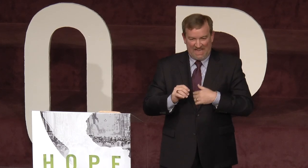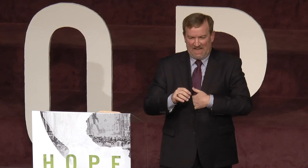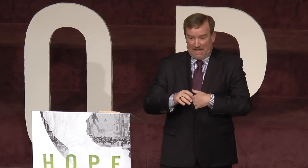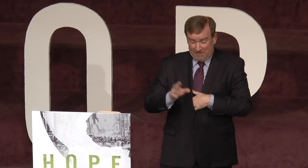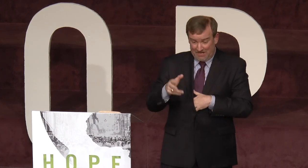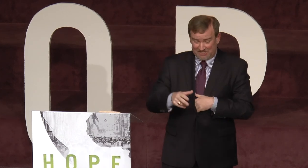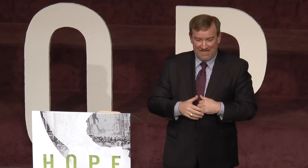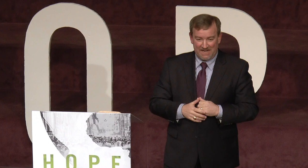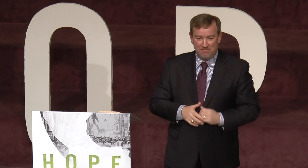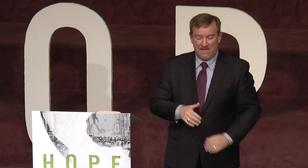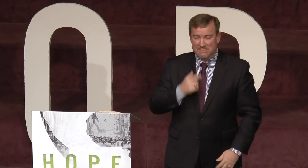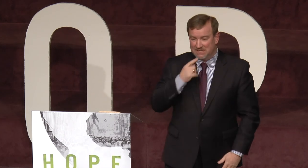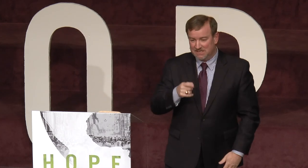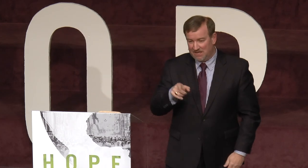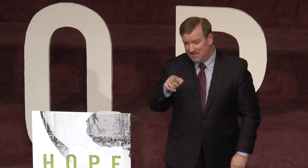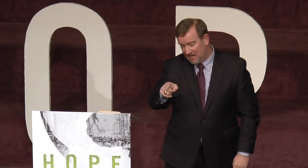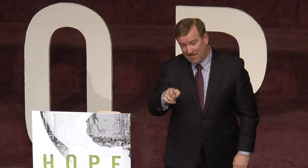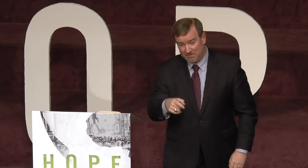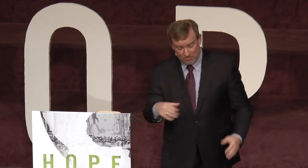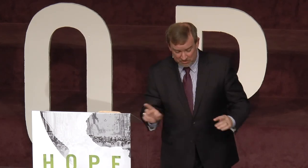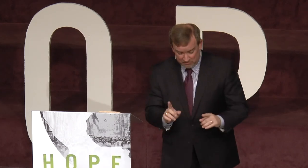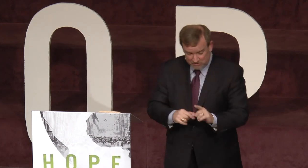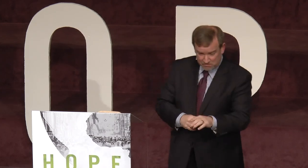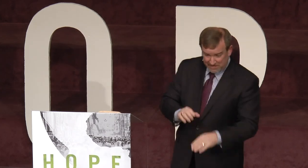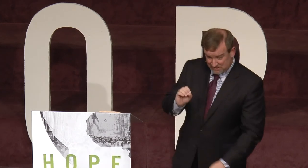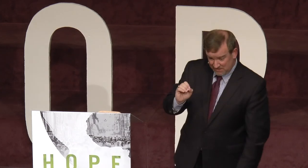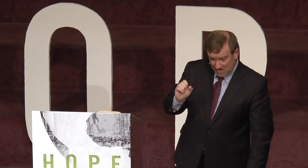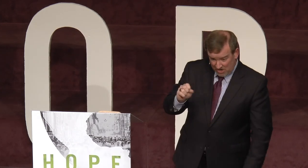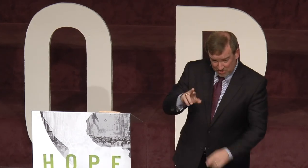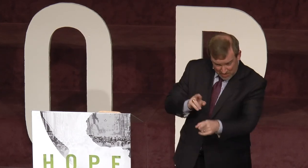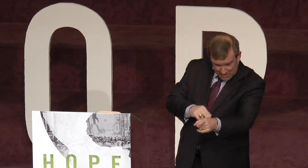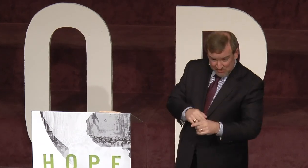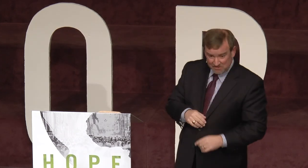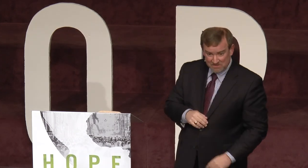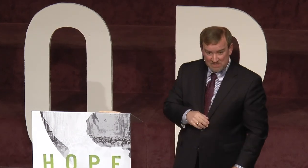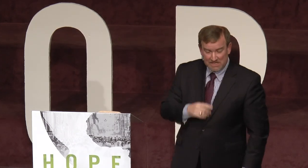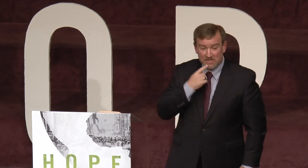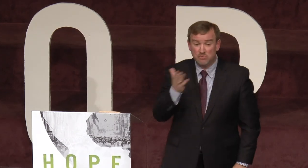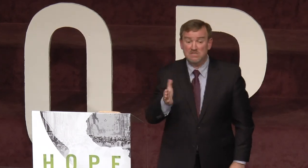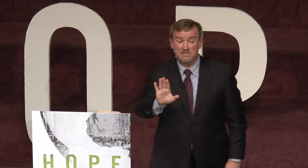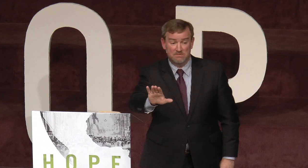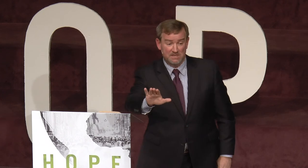and I looked down at him, and I said, I walked over to his bed. I said, are you Oscar? And here's what he did to me.